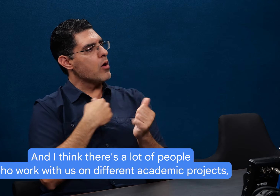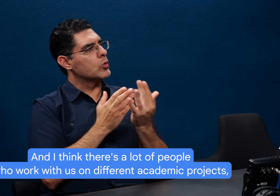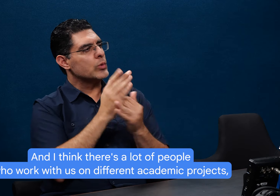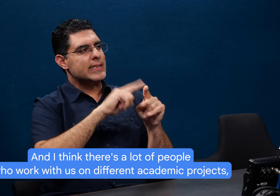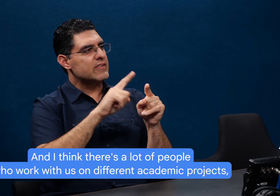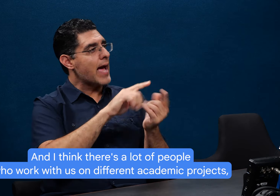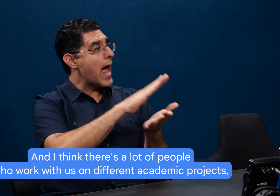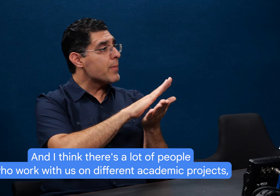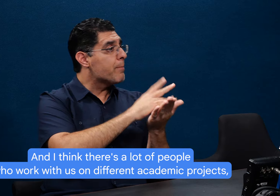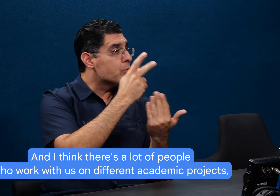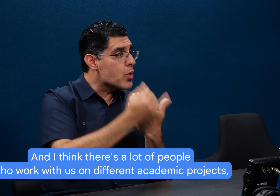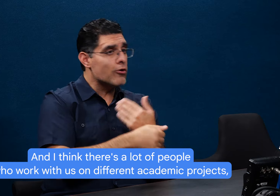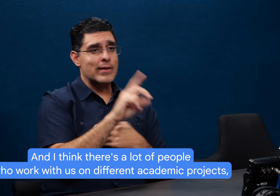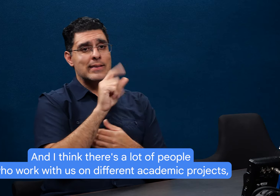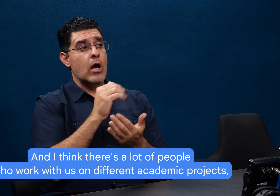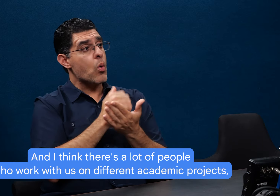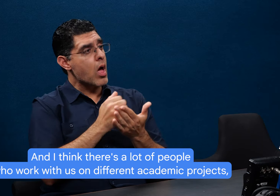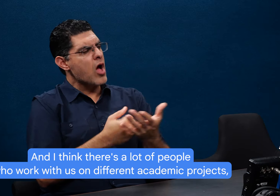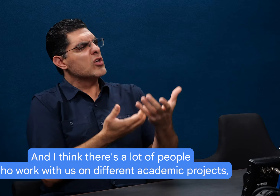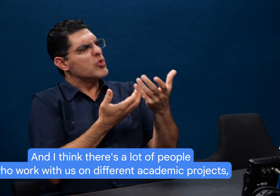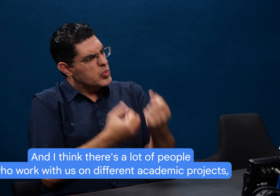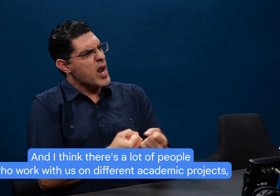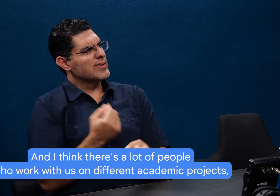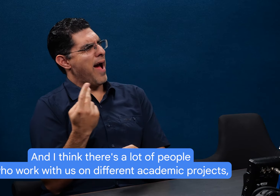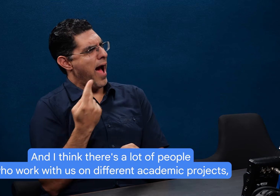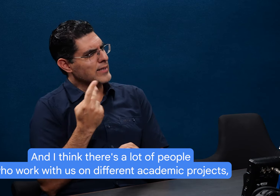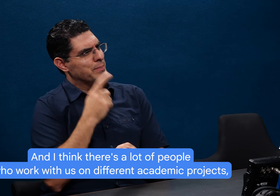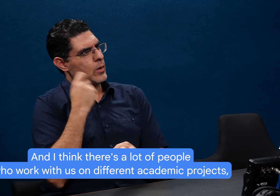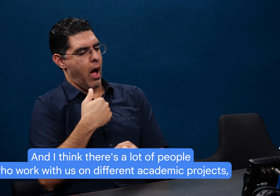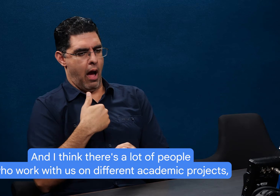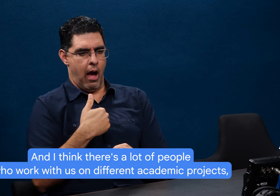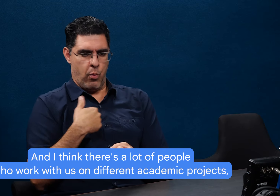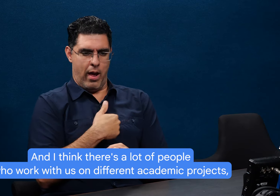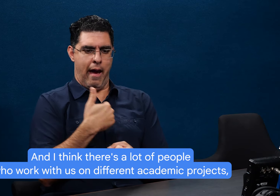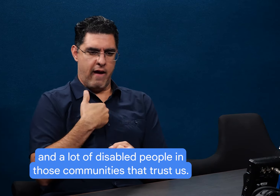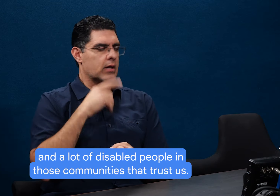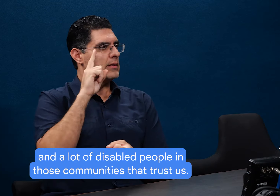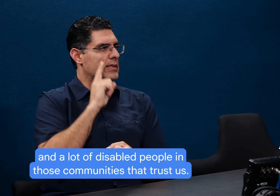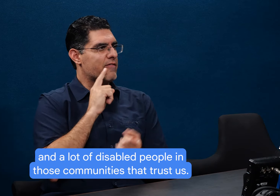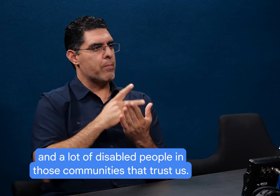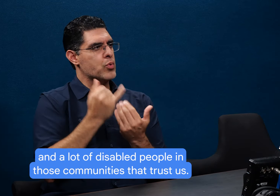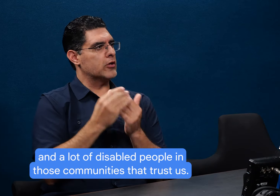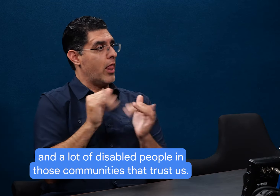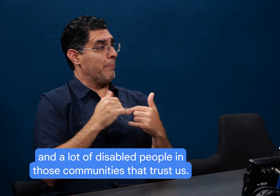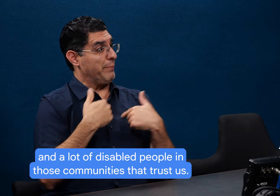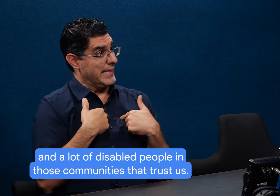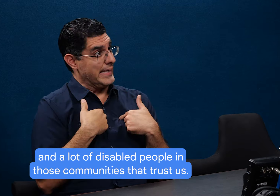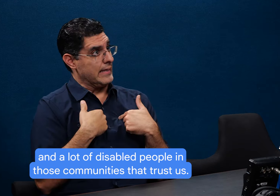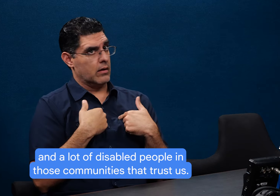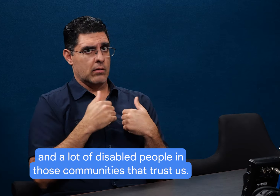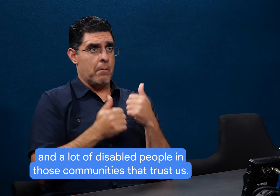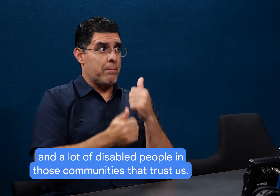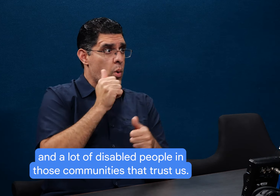lot of people who work with us on different academic projects, um, and, and a lot of disabled people in those